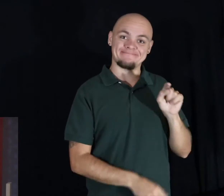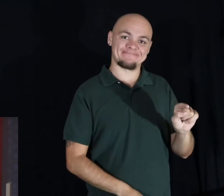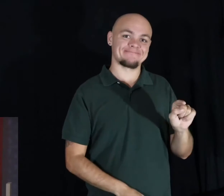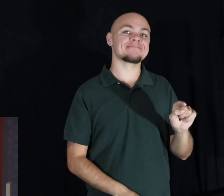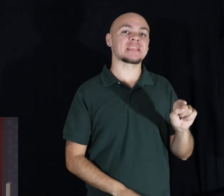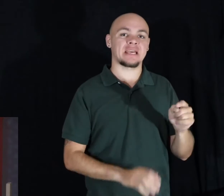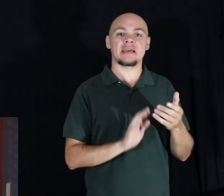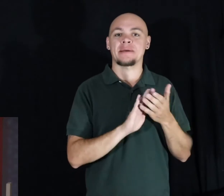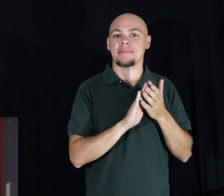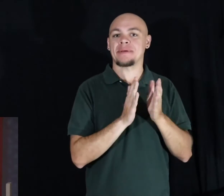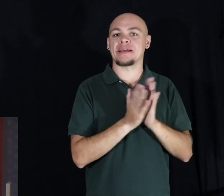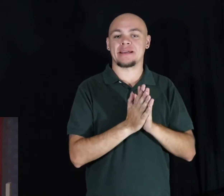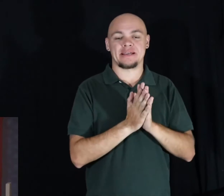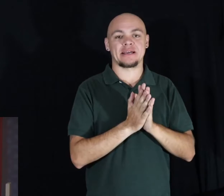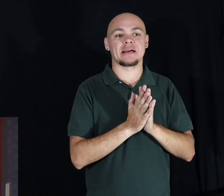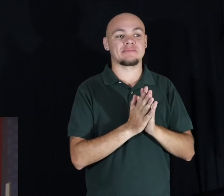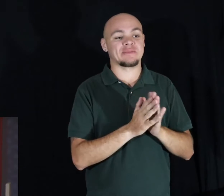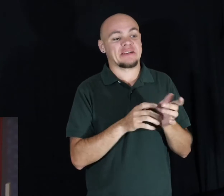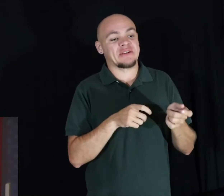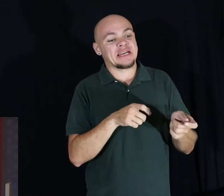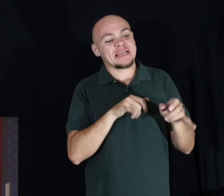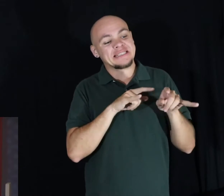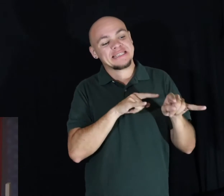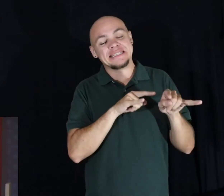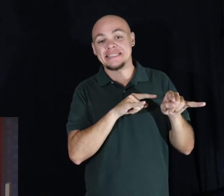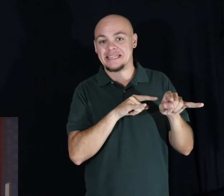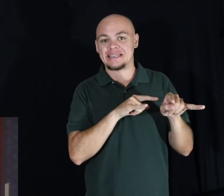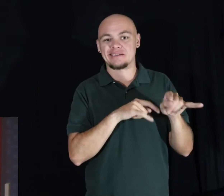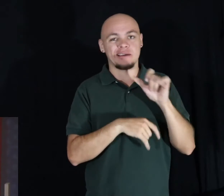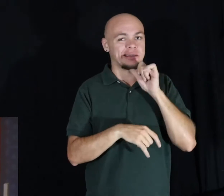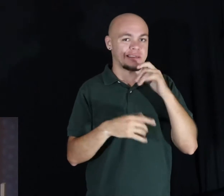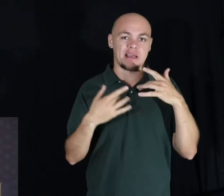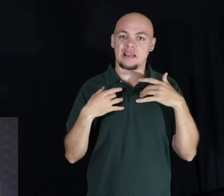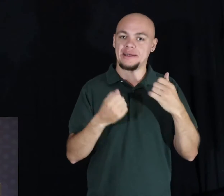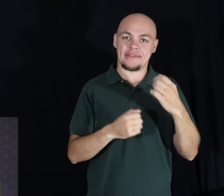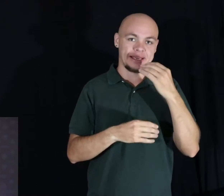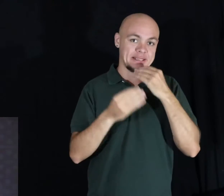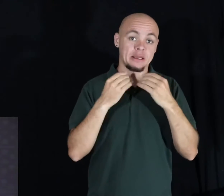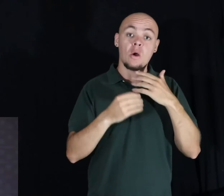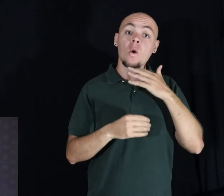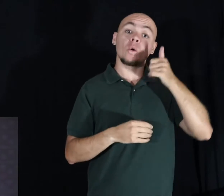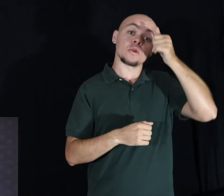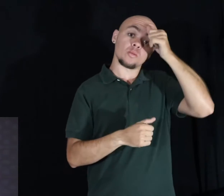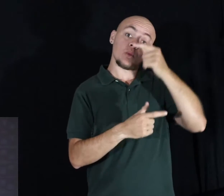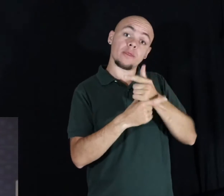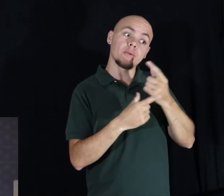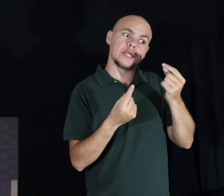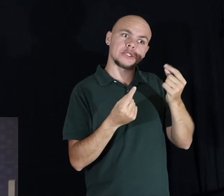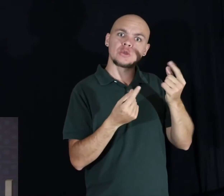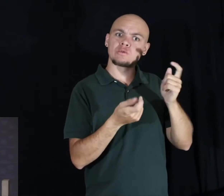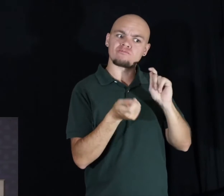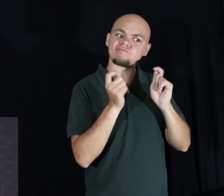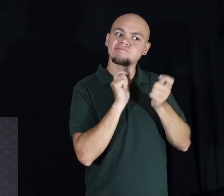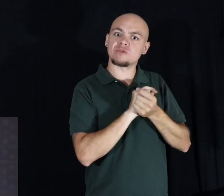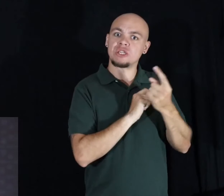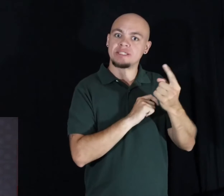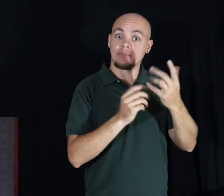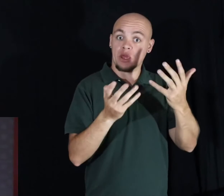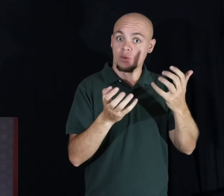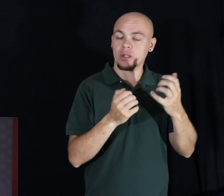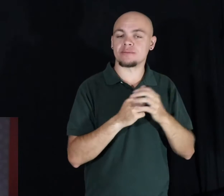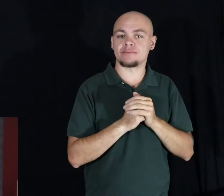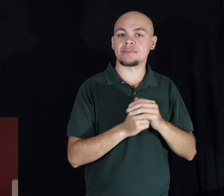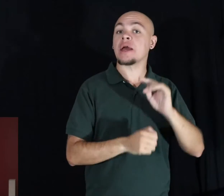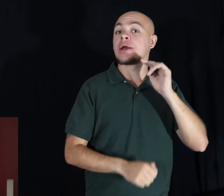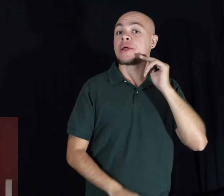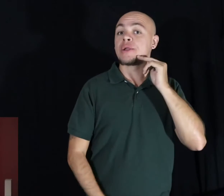headed for an adolescent life littered with teasing and unhealthy eating. As his older brother, I wanted to do something about it. As a